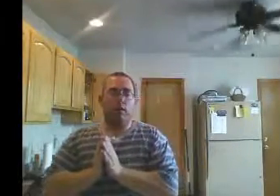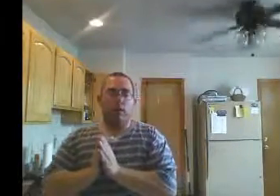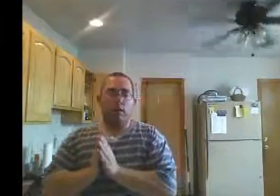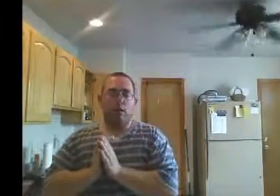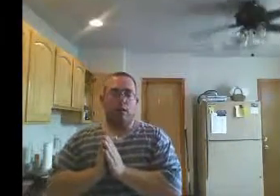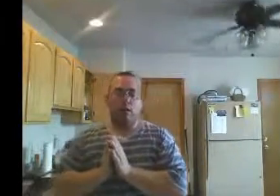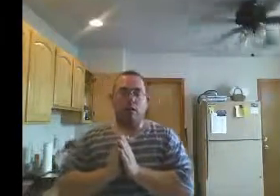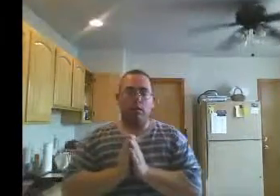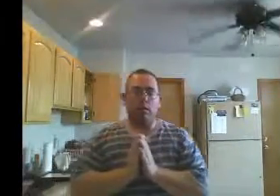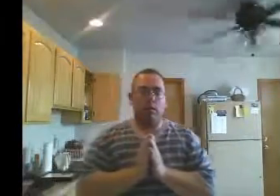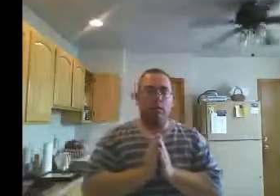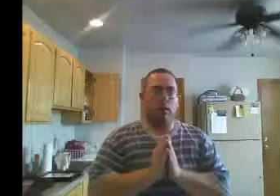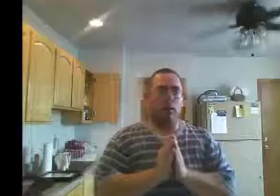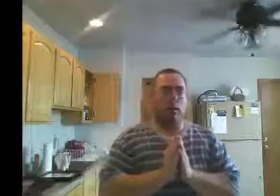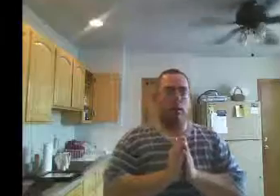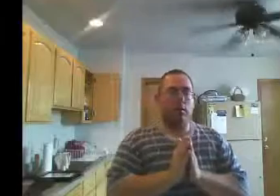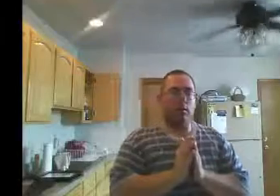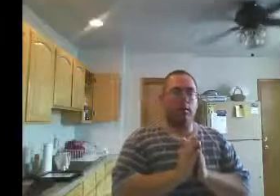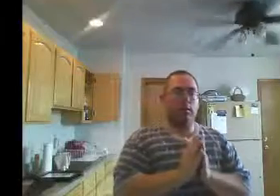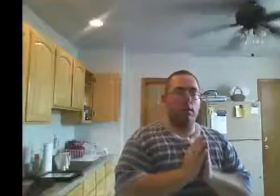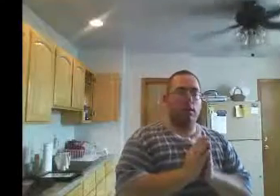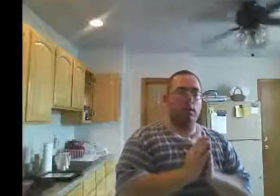has turned the night into day.